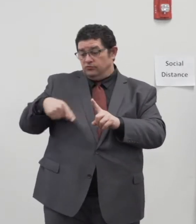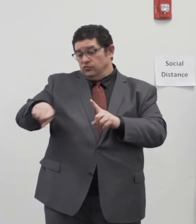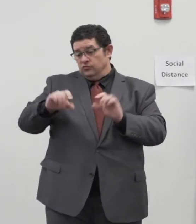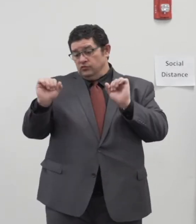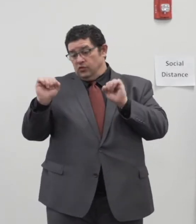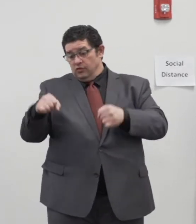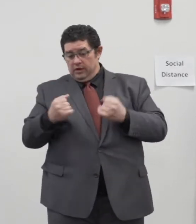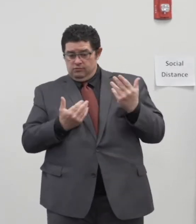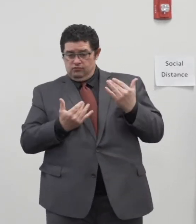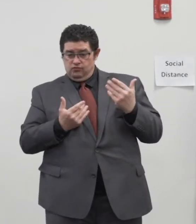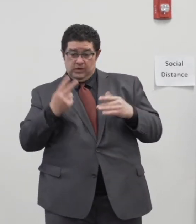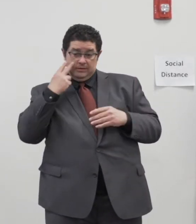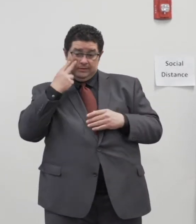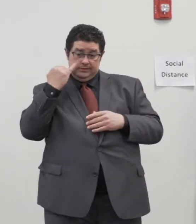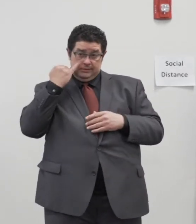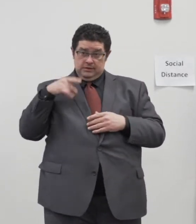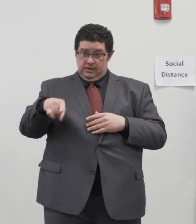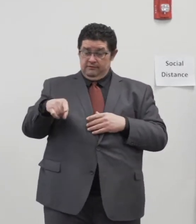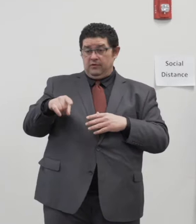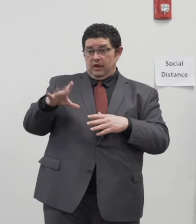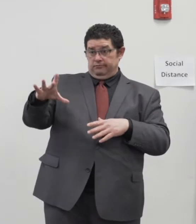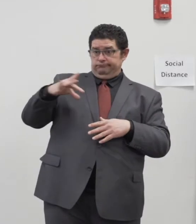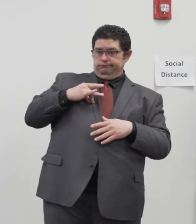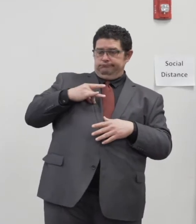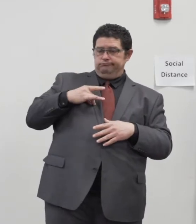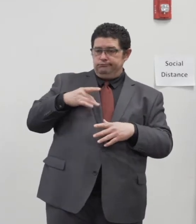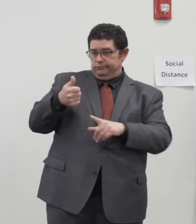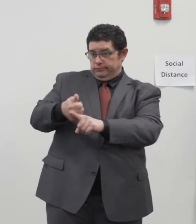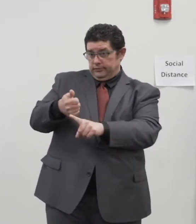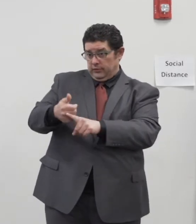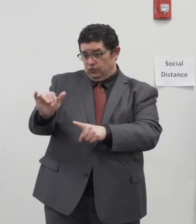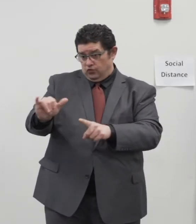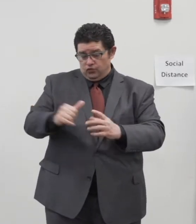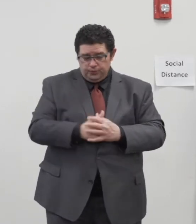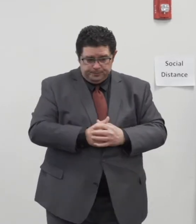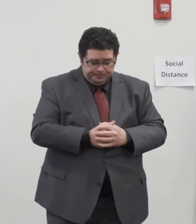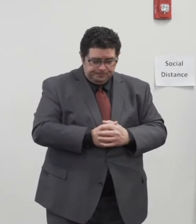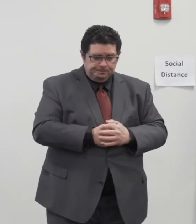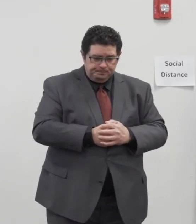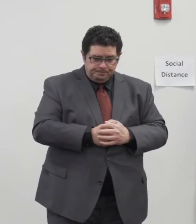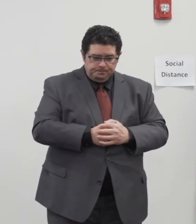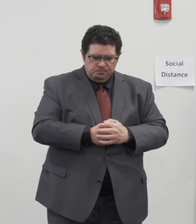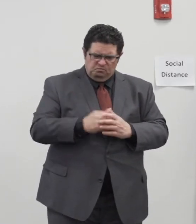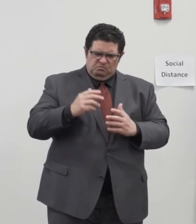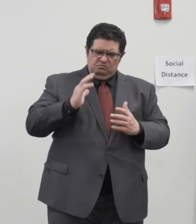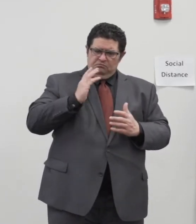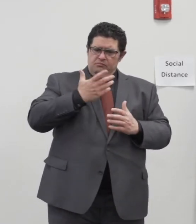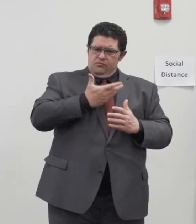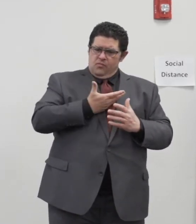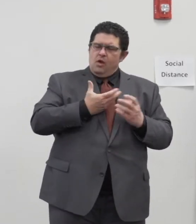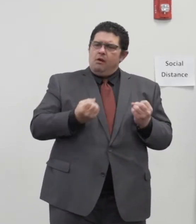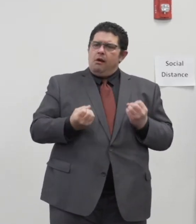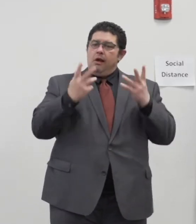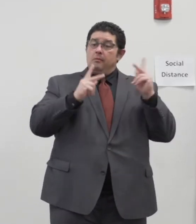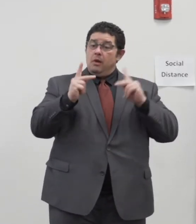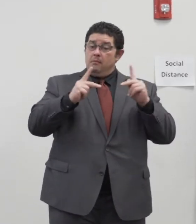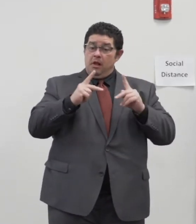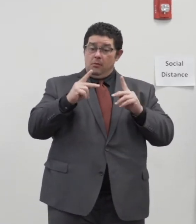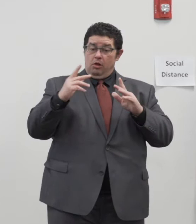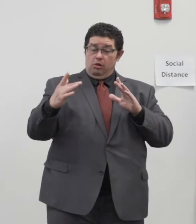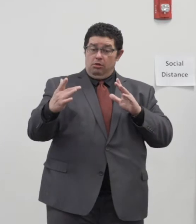waiting to see whether or not they may also contact COVID-19. As our daily numbers show, as you can follow through